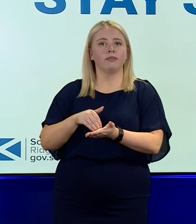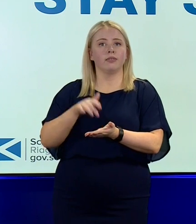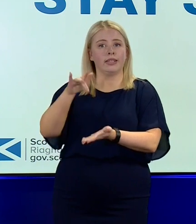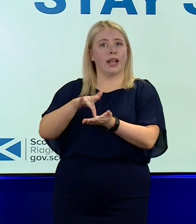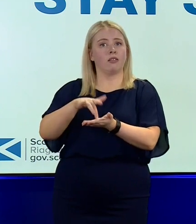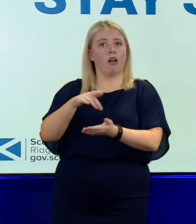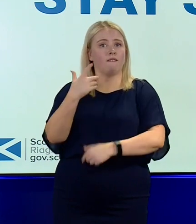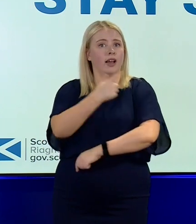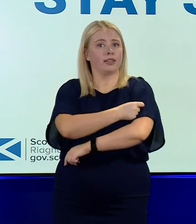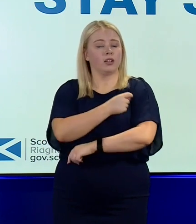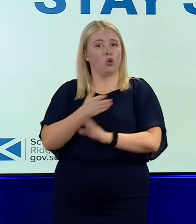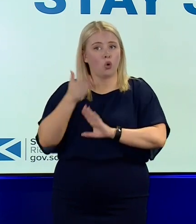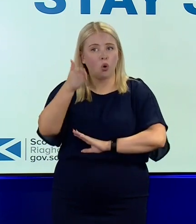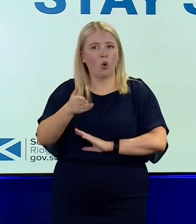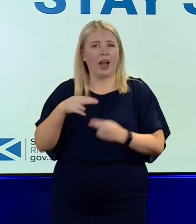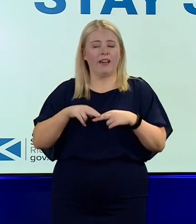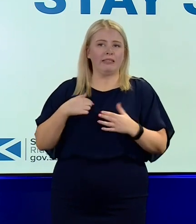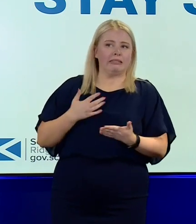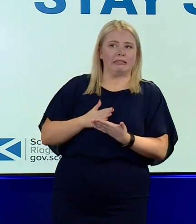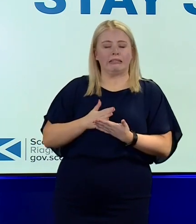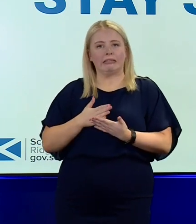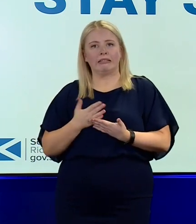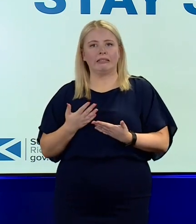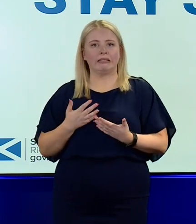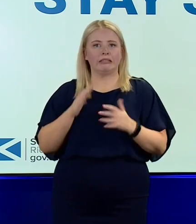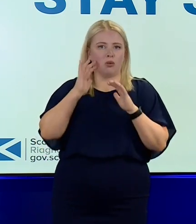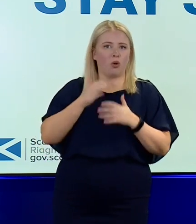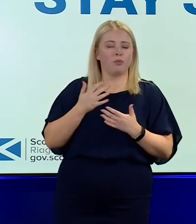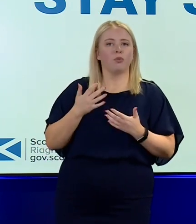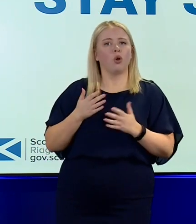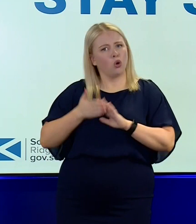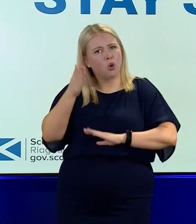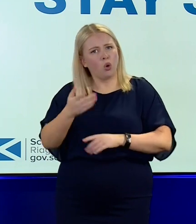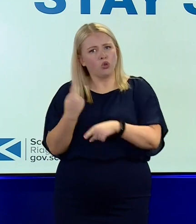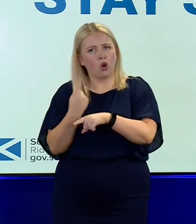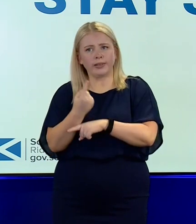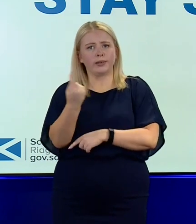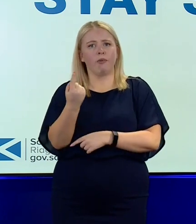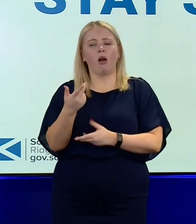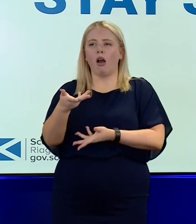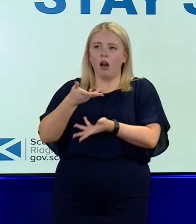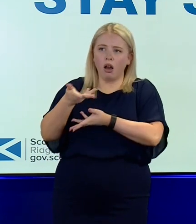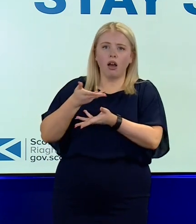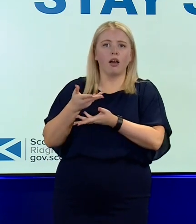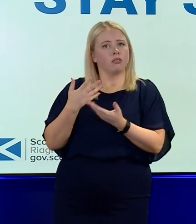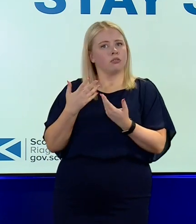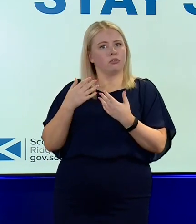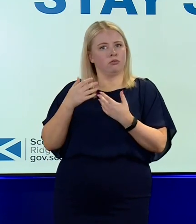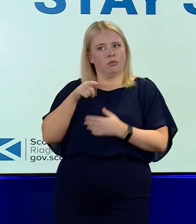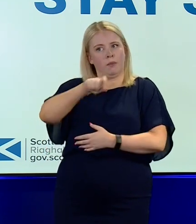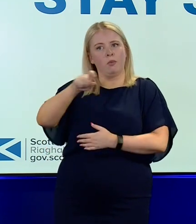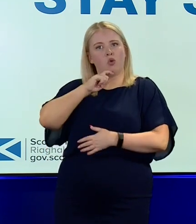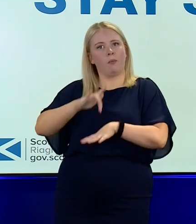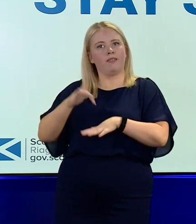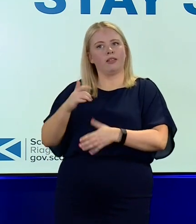vaccination centre. Even if you haven't finally decided you're going to get the jag in your arm, go and talk to somebody. There are trained professionals there